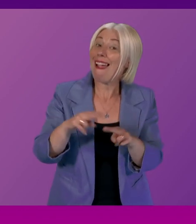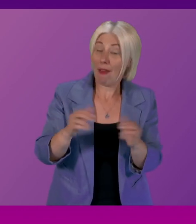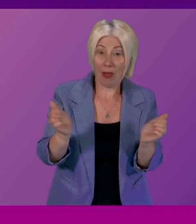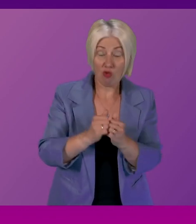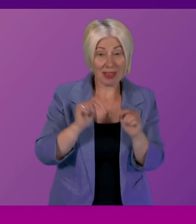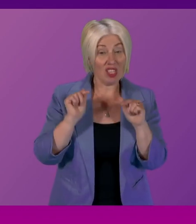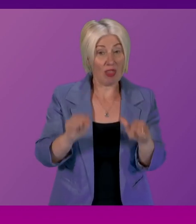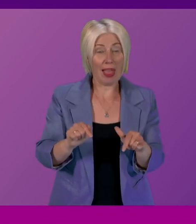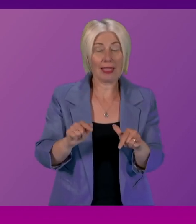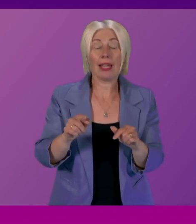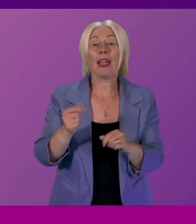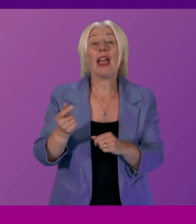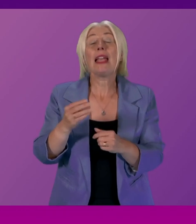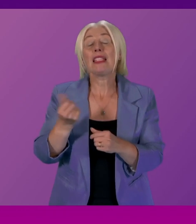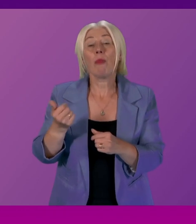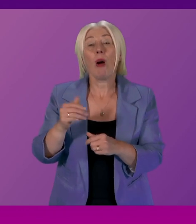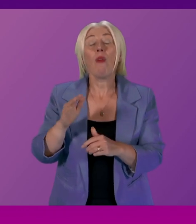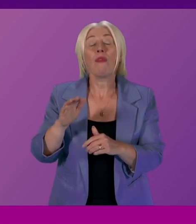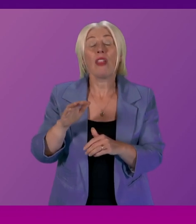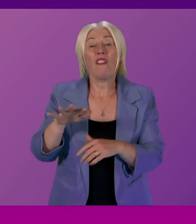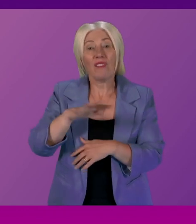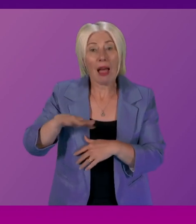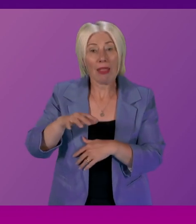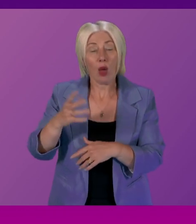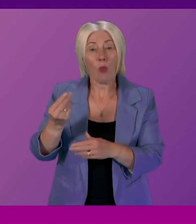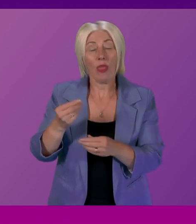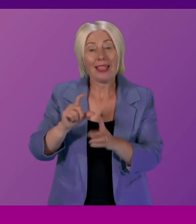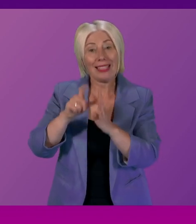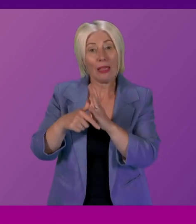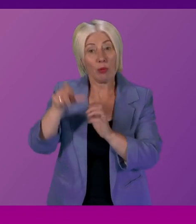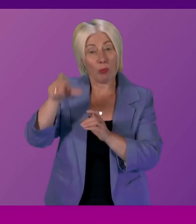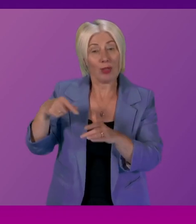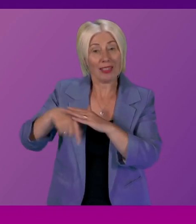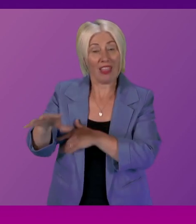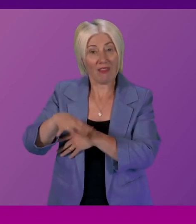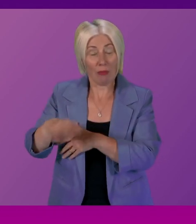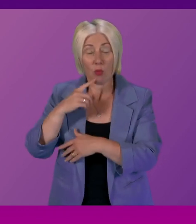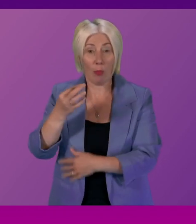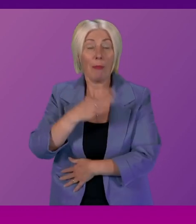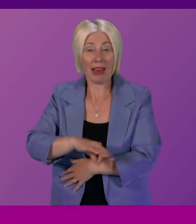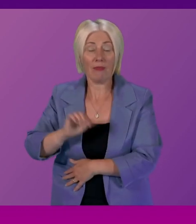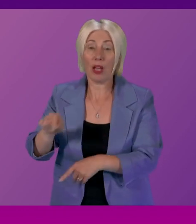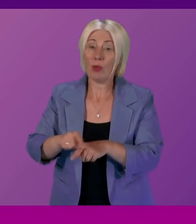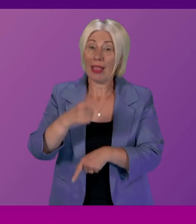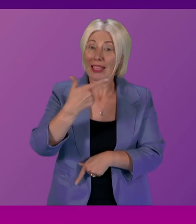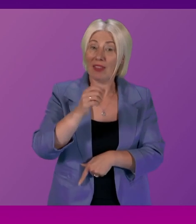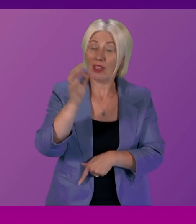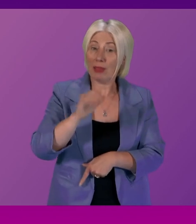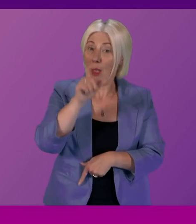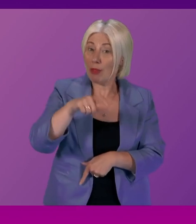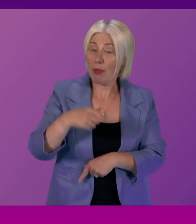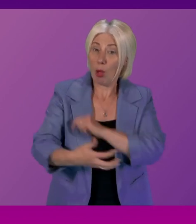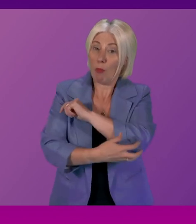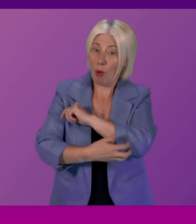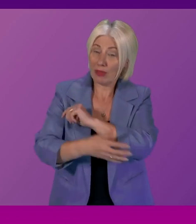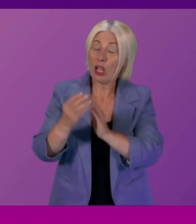half of working age families in the UK with a disabled family member would benefit and almost 70% of people in poverty being able to